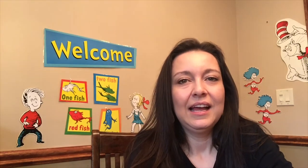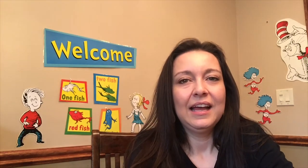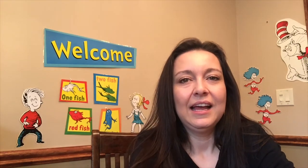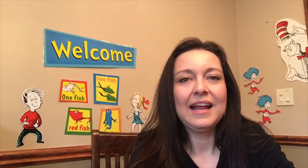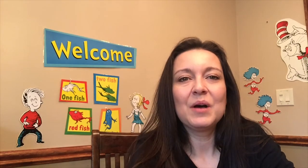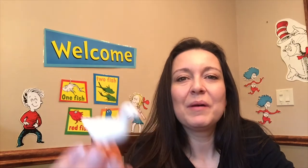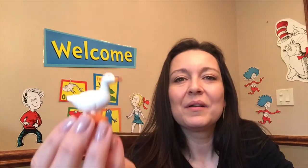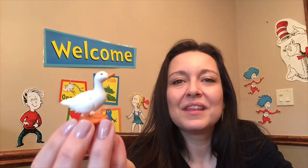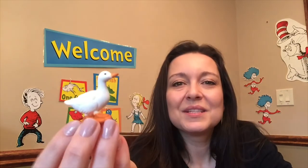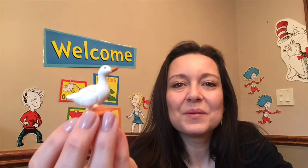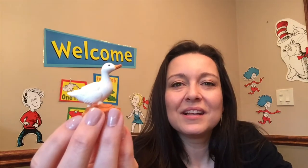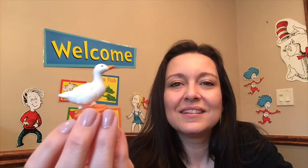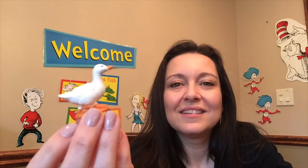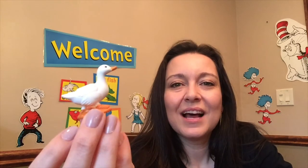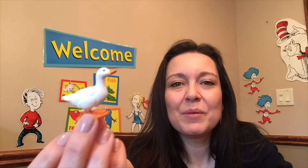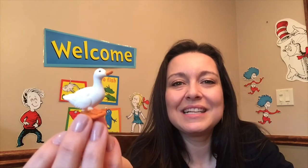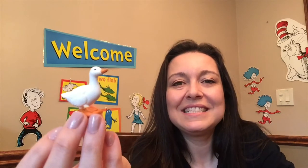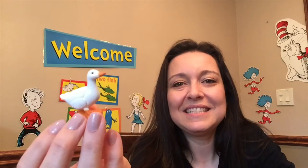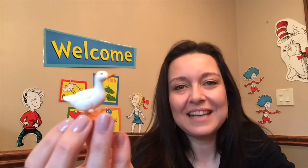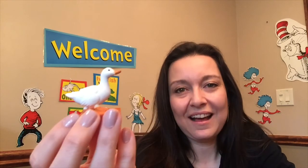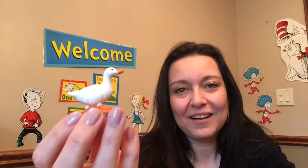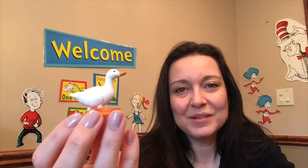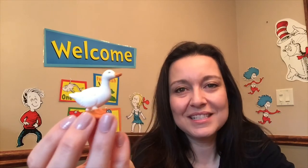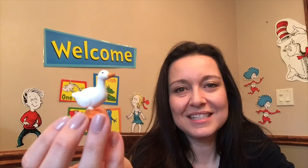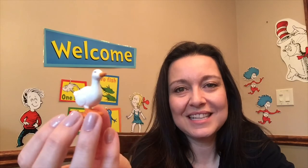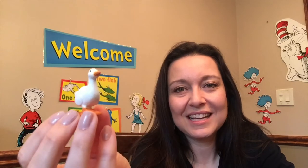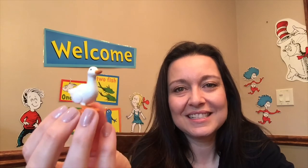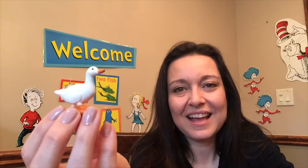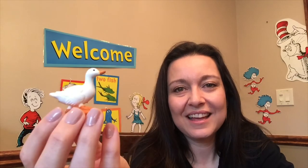and how about this one how about a duck what does a duck say